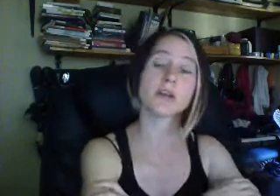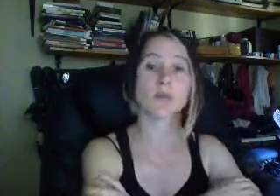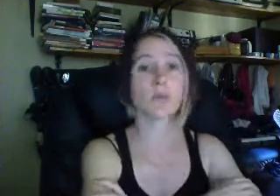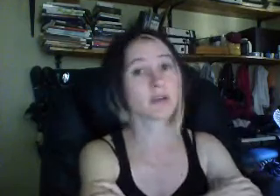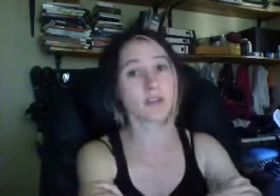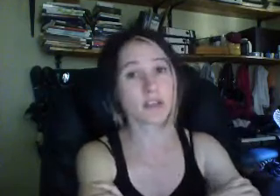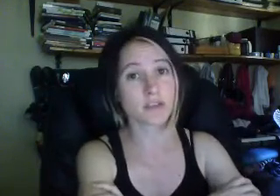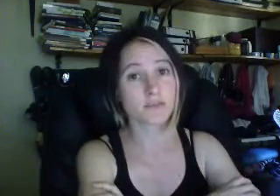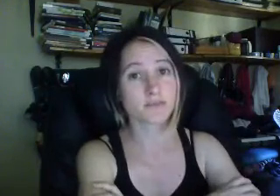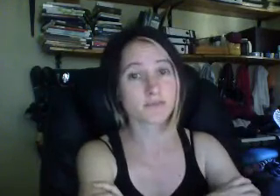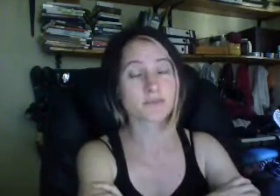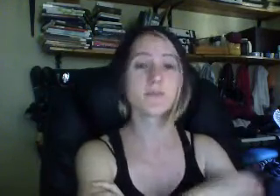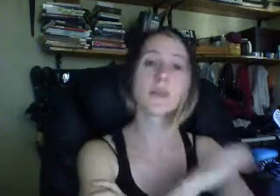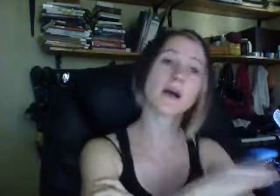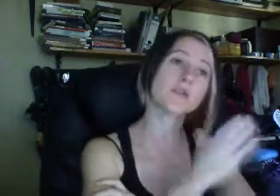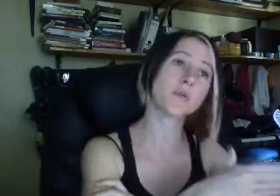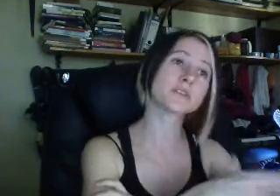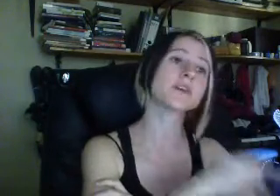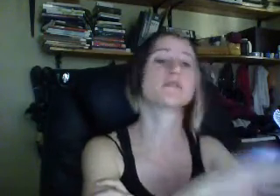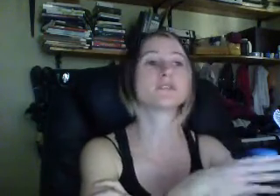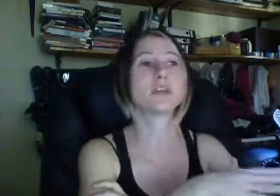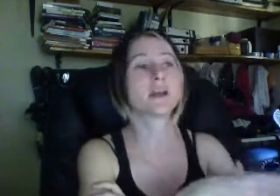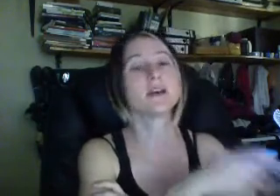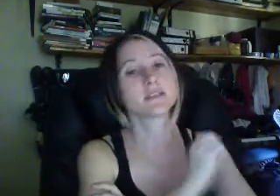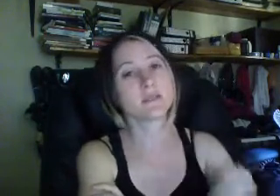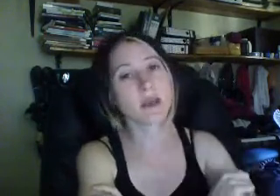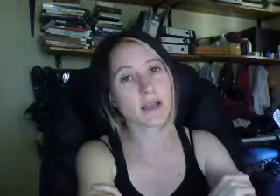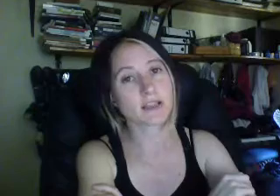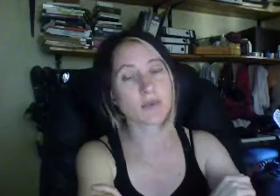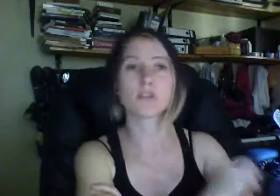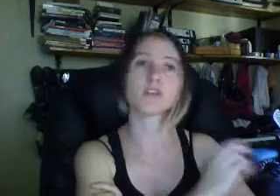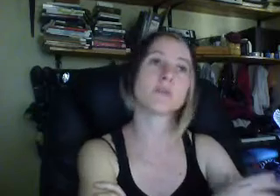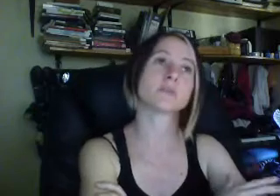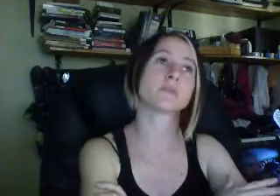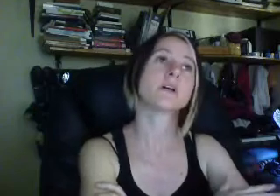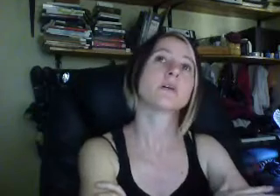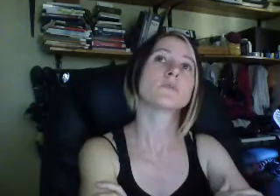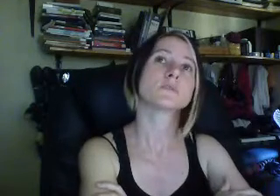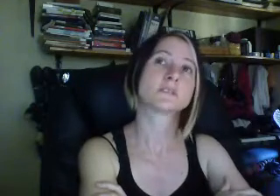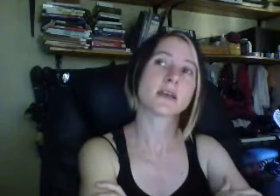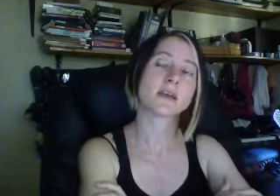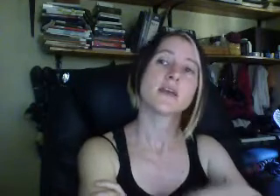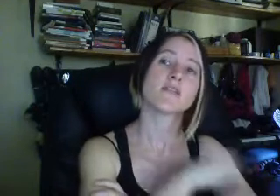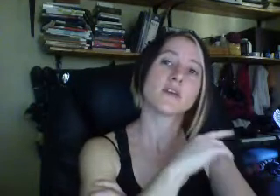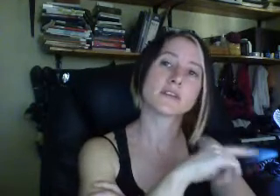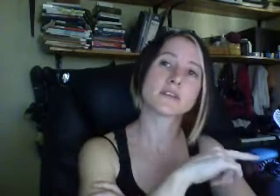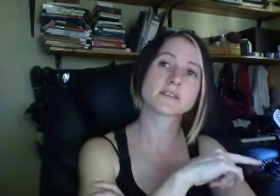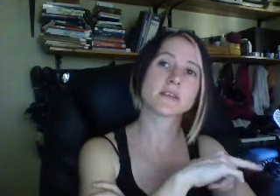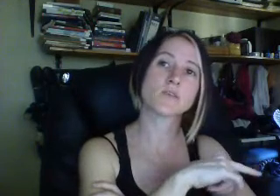double penetration. Now, the point for today is the money aspect. A lot of people will say, the funny thing is that